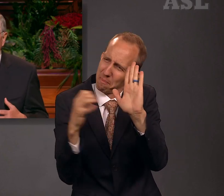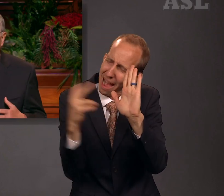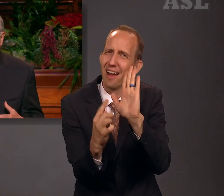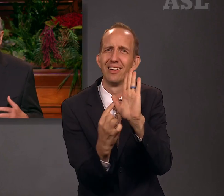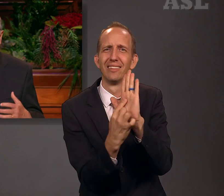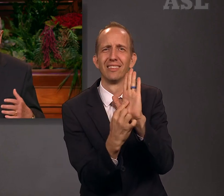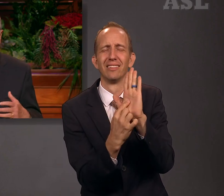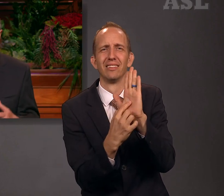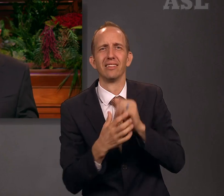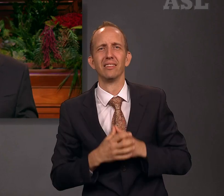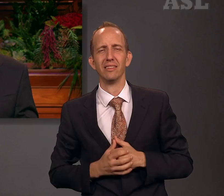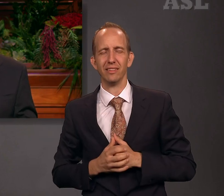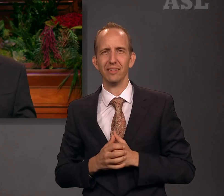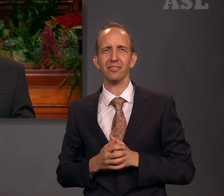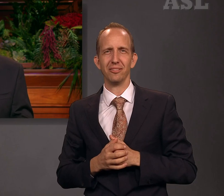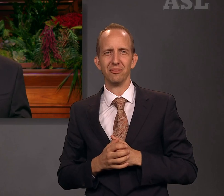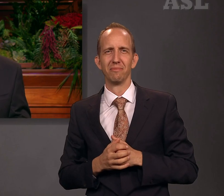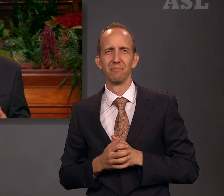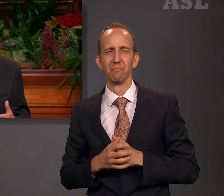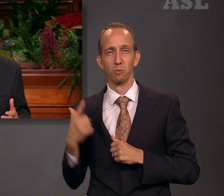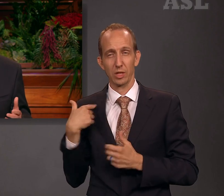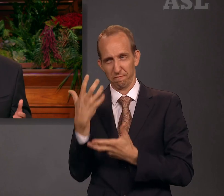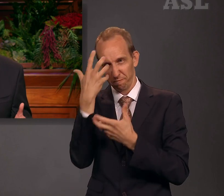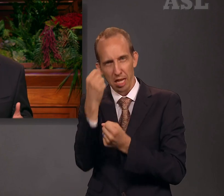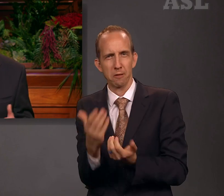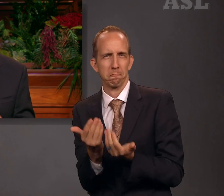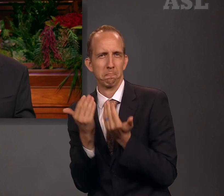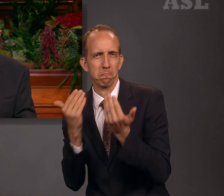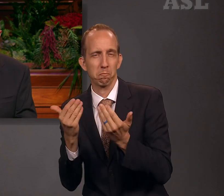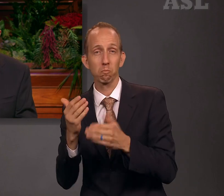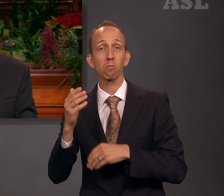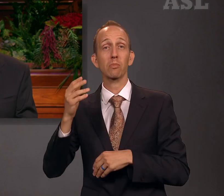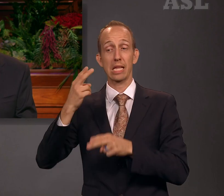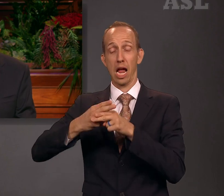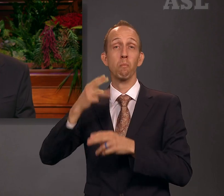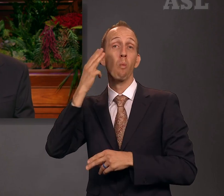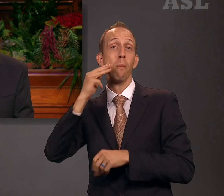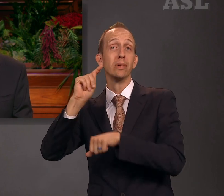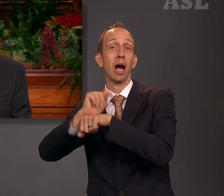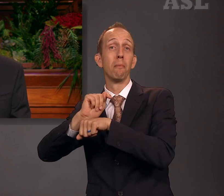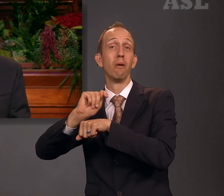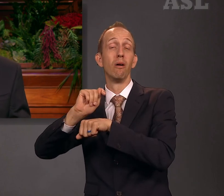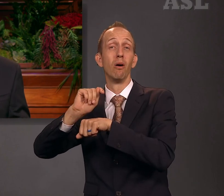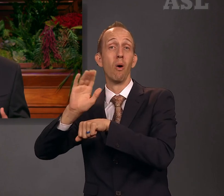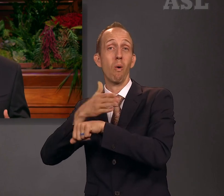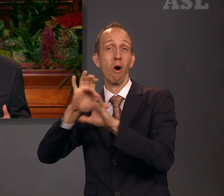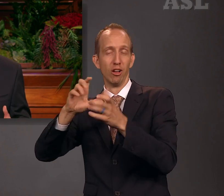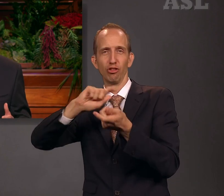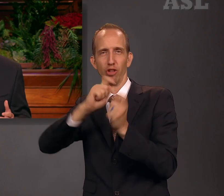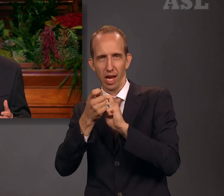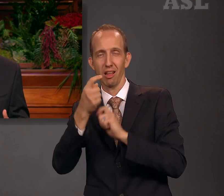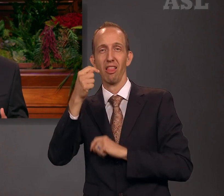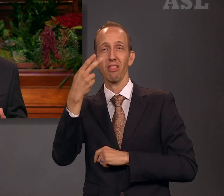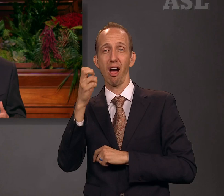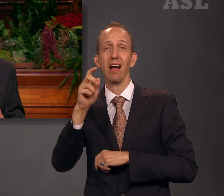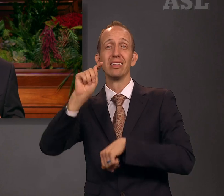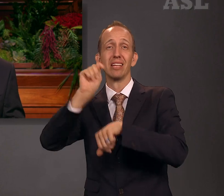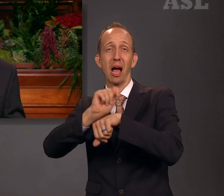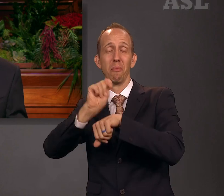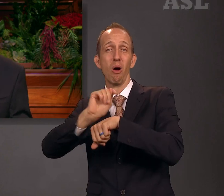forward in faith, the name of the Mormon Tabernacle Choir was changed to the Tabernacle Choir at Temple Square.